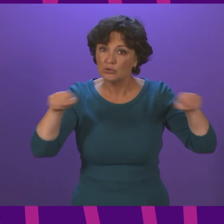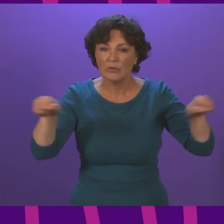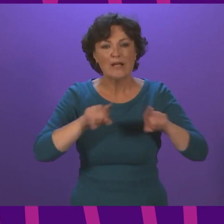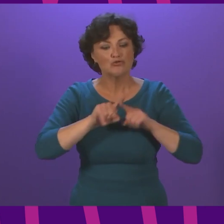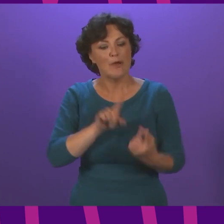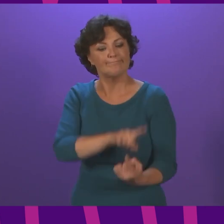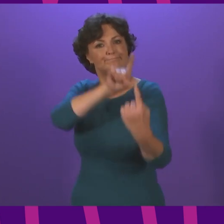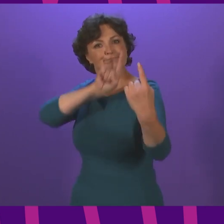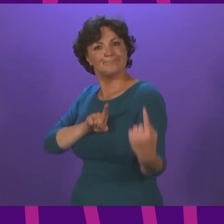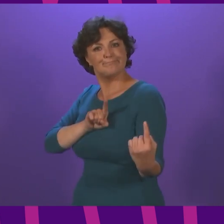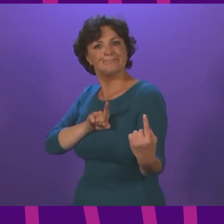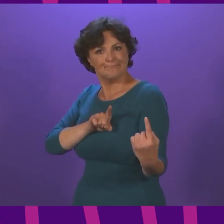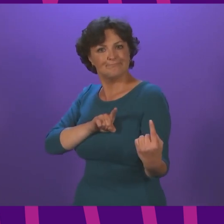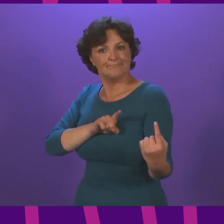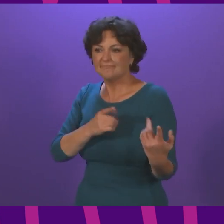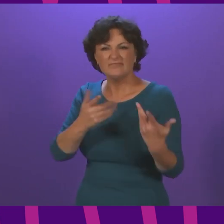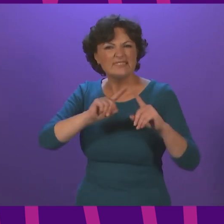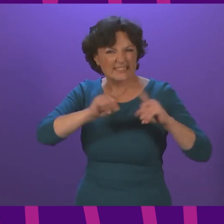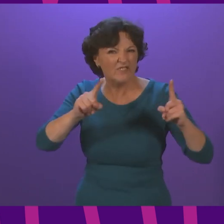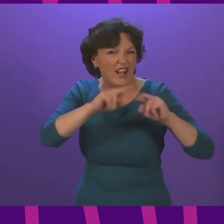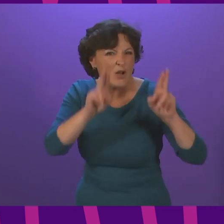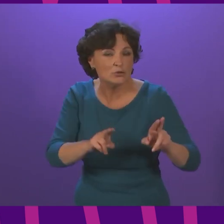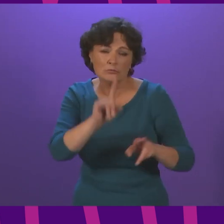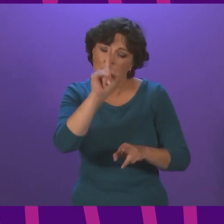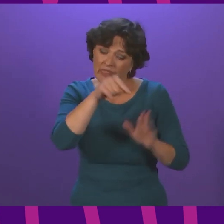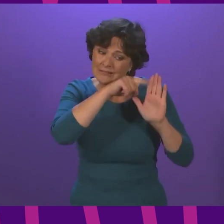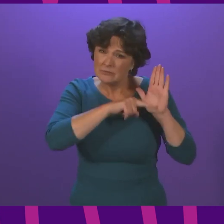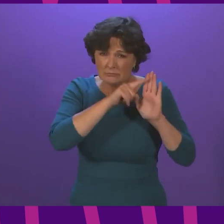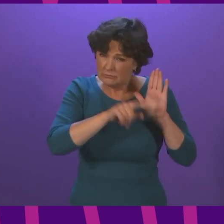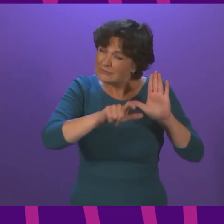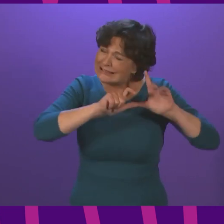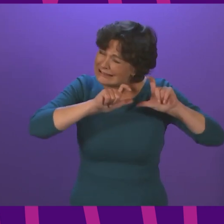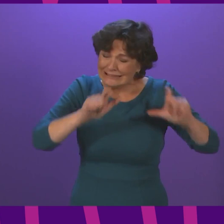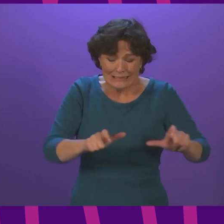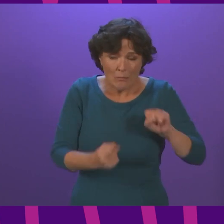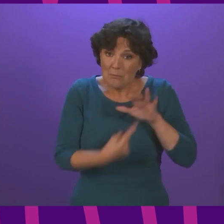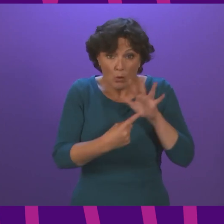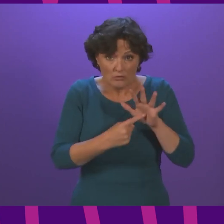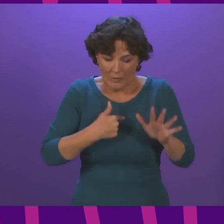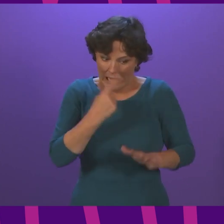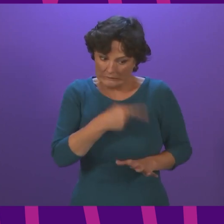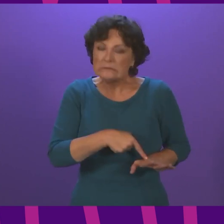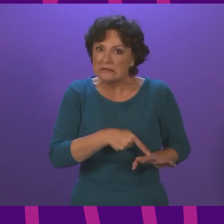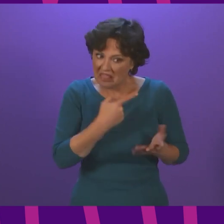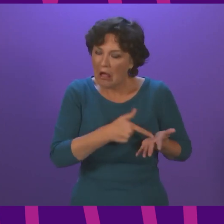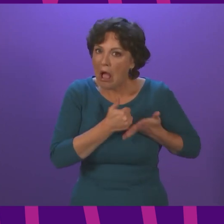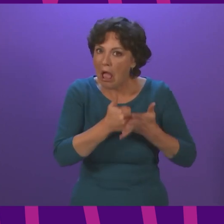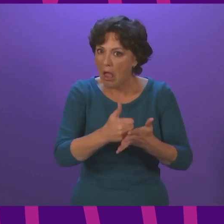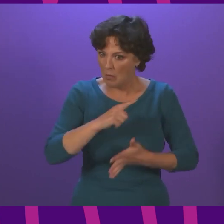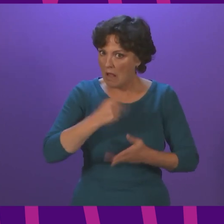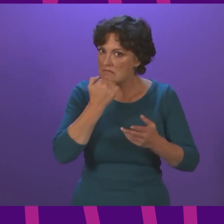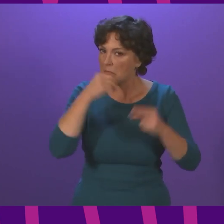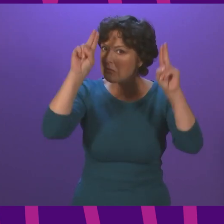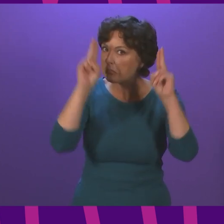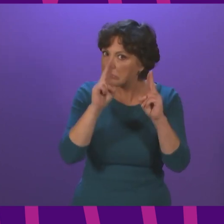try to keep a safe distance from people in other households. All of these precautions do still really matter. We can see that in the data being